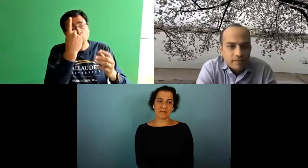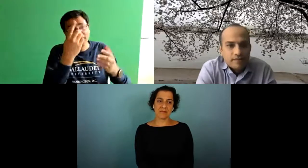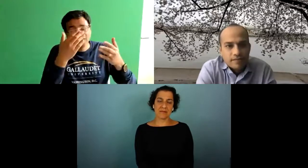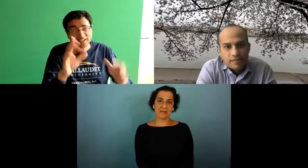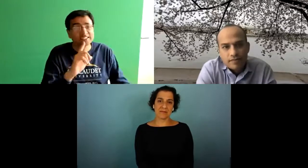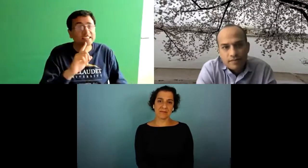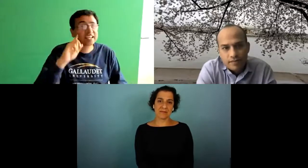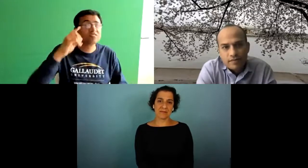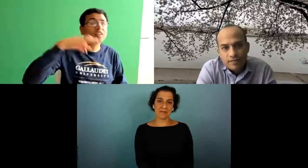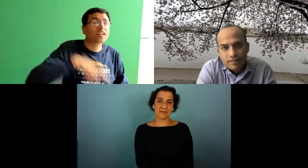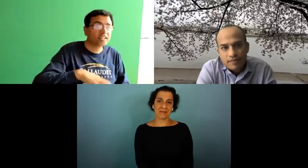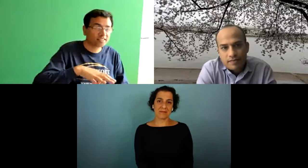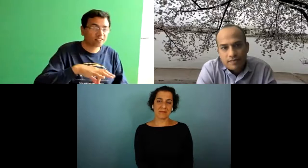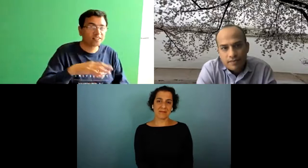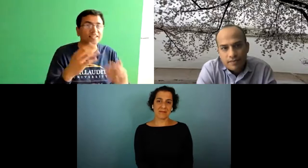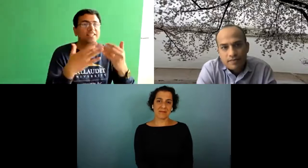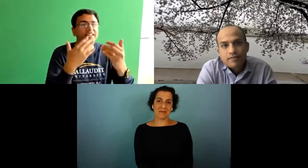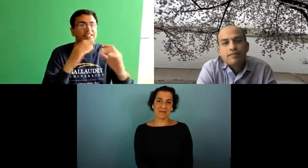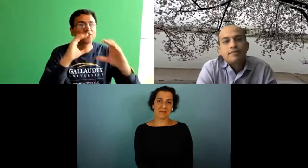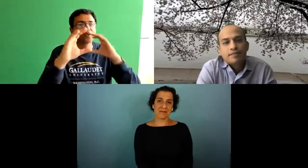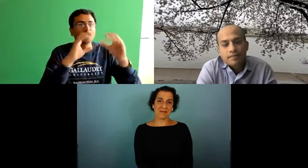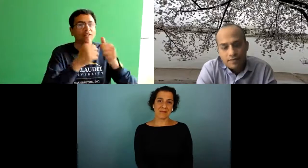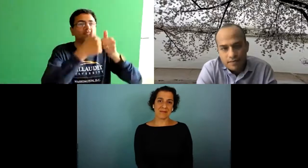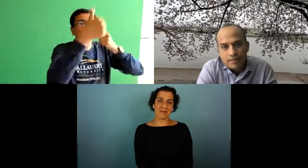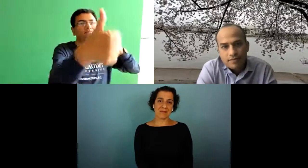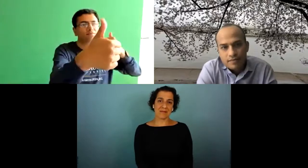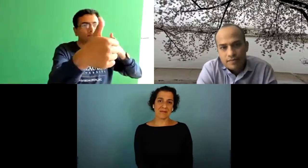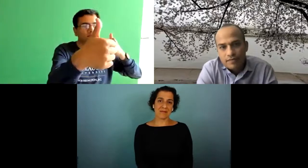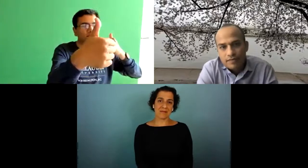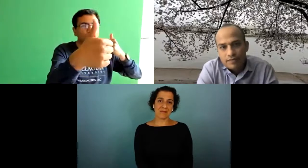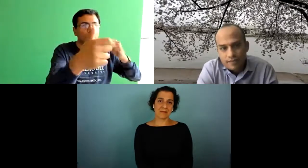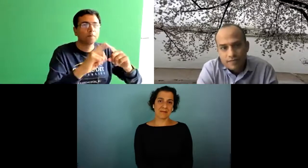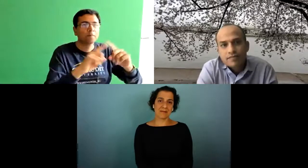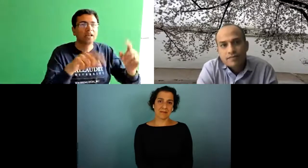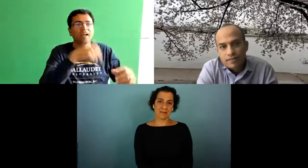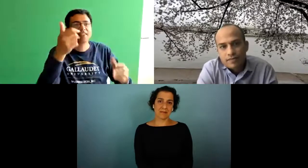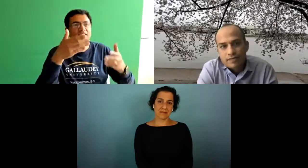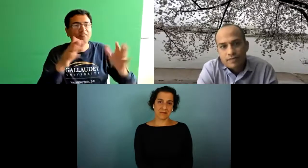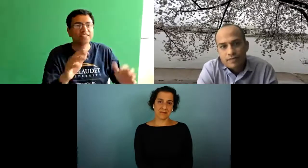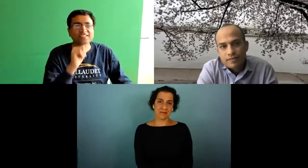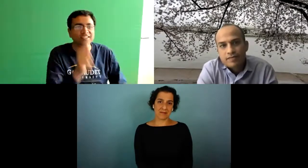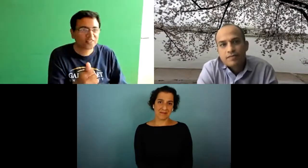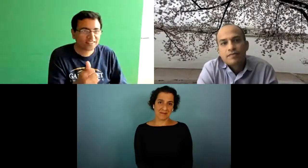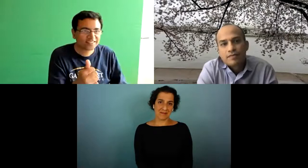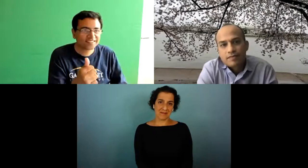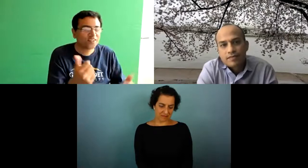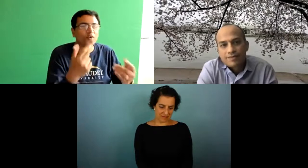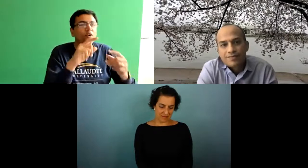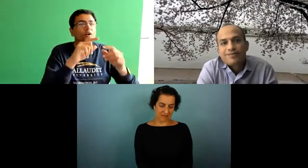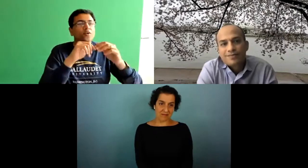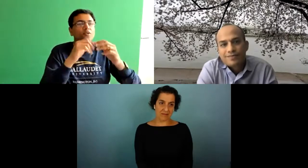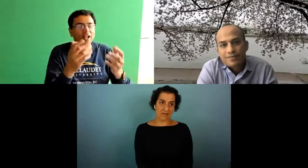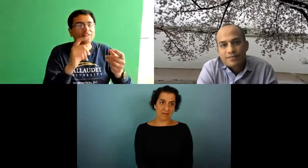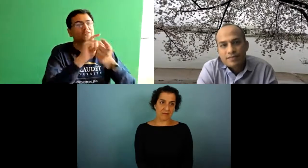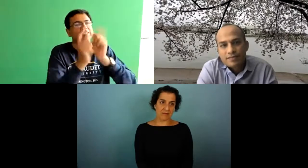obstacle so you could sign under a table so that the person nearest you could see what you could signing but someone on the other